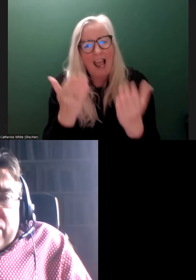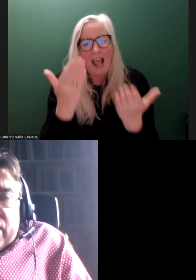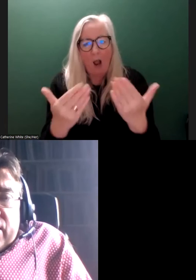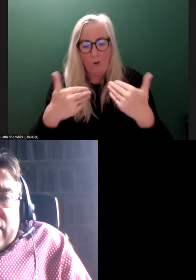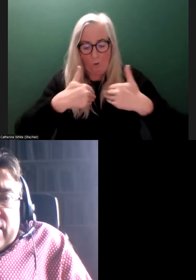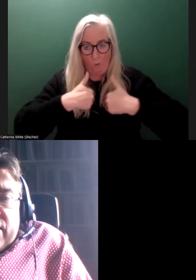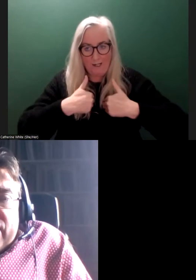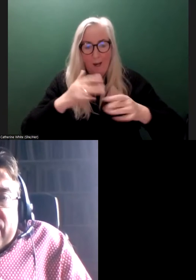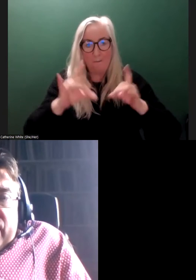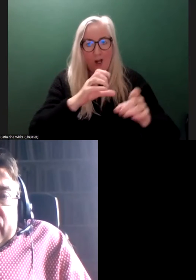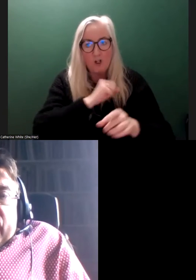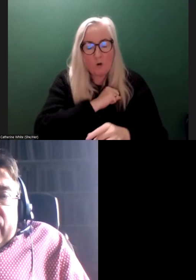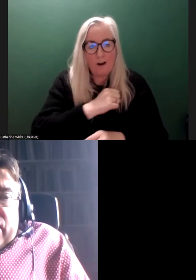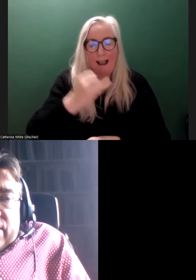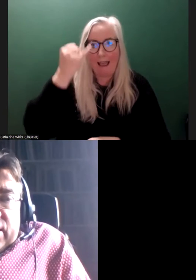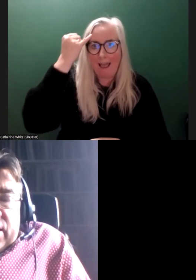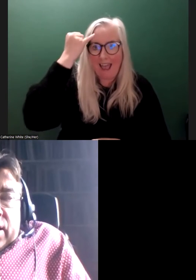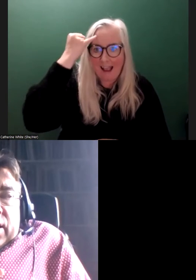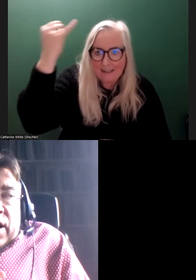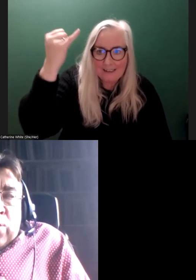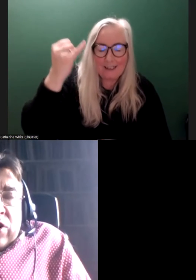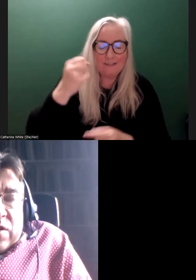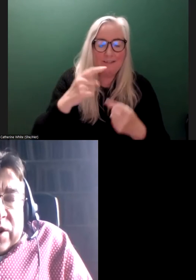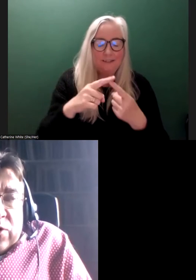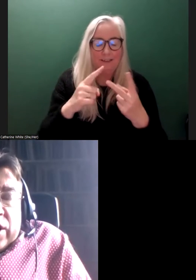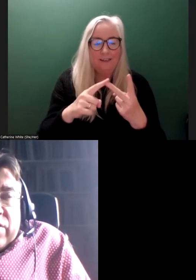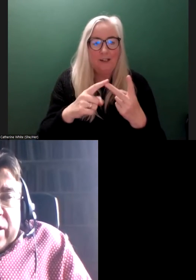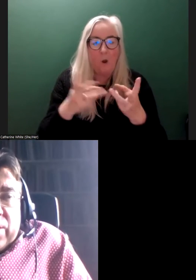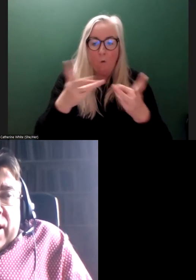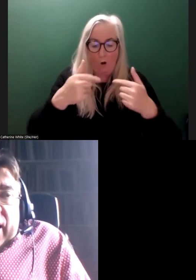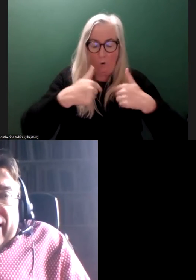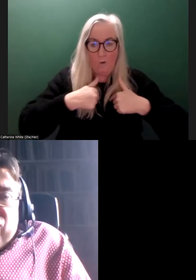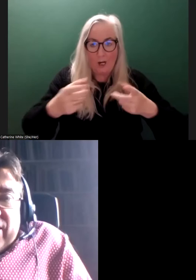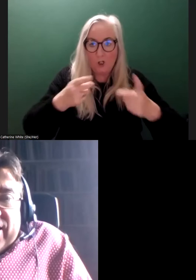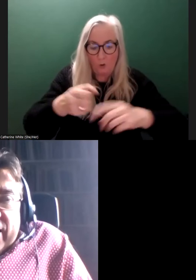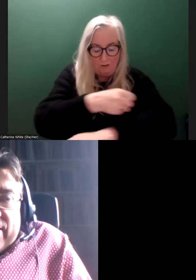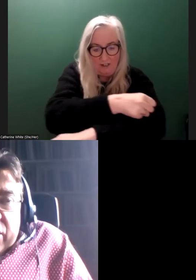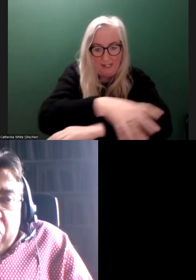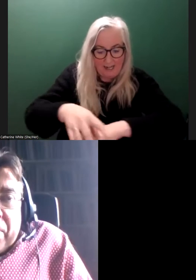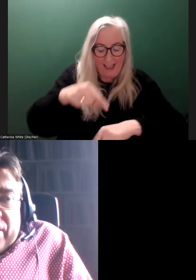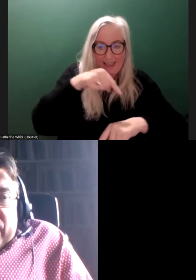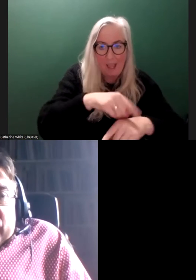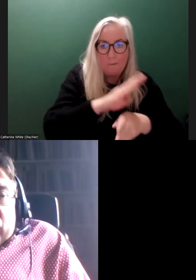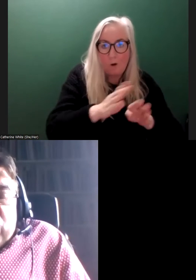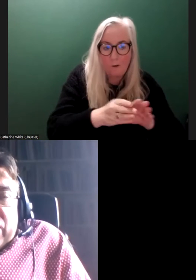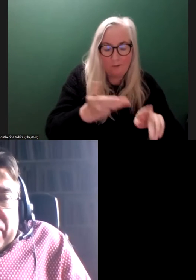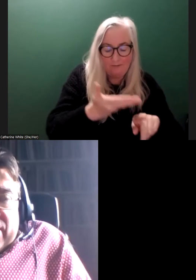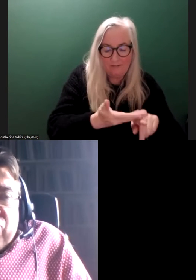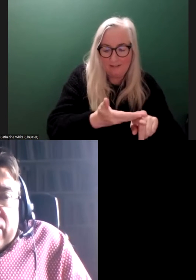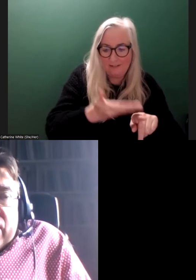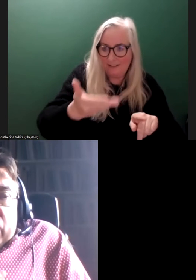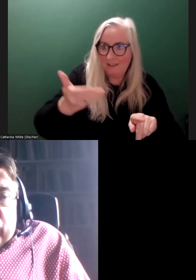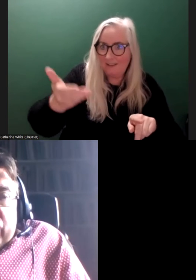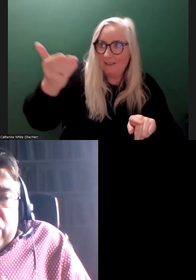ensure that the ideas and the work that we do on the ground actually gets up to the